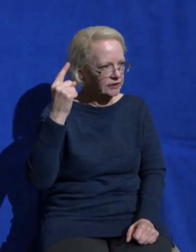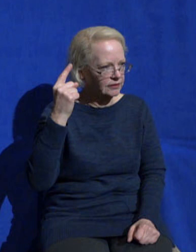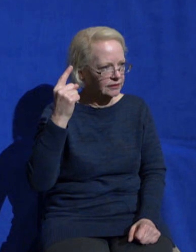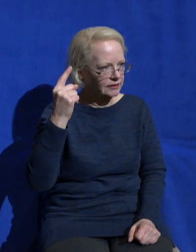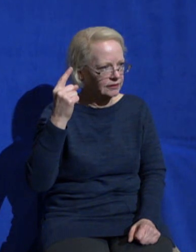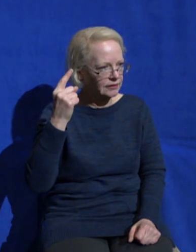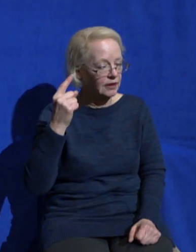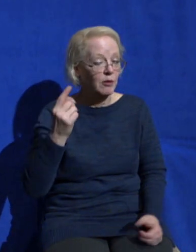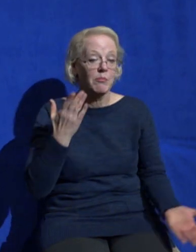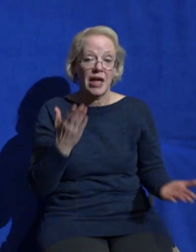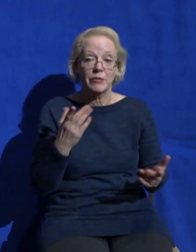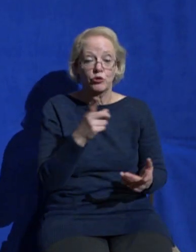that okay